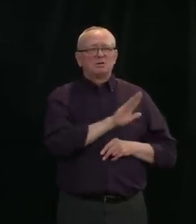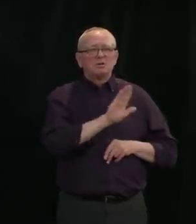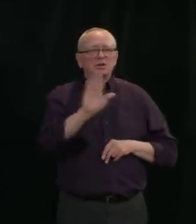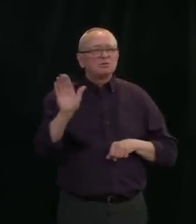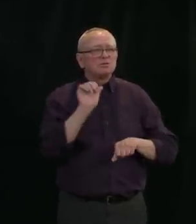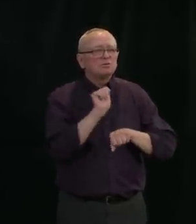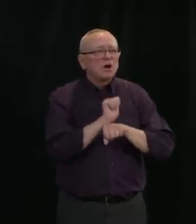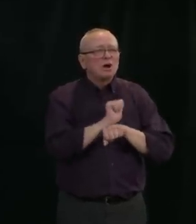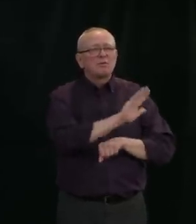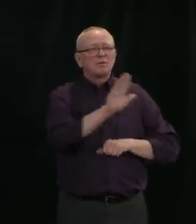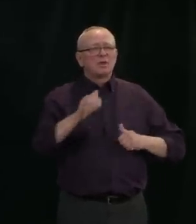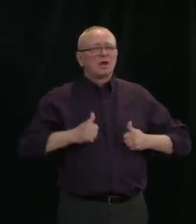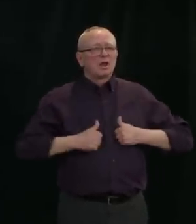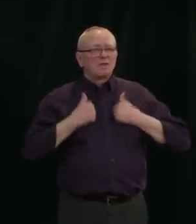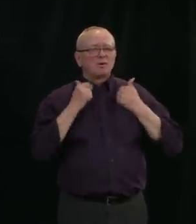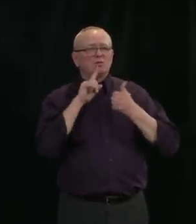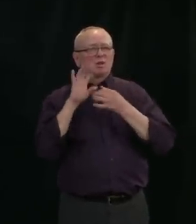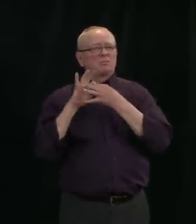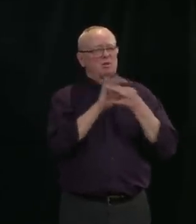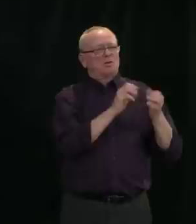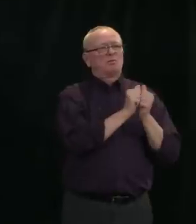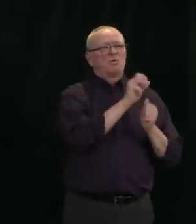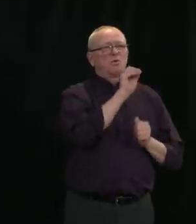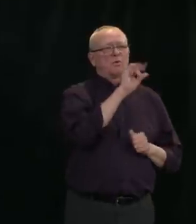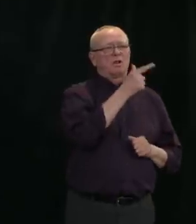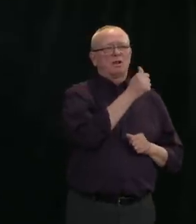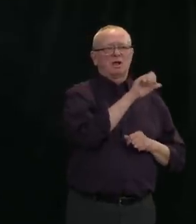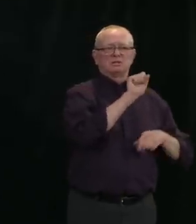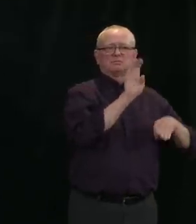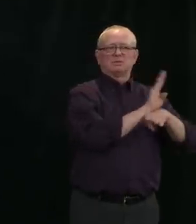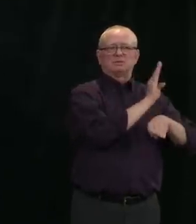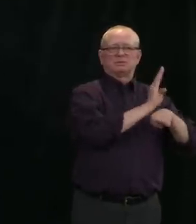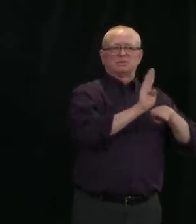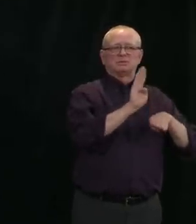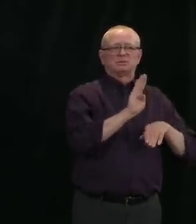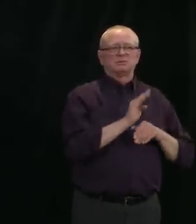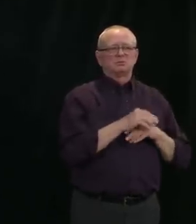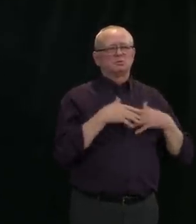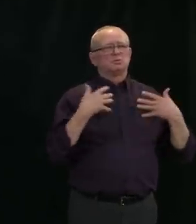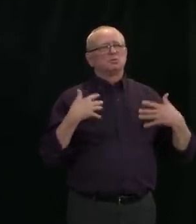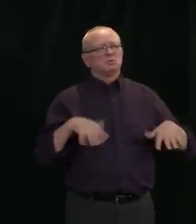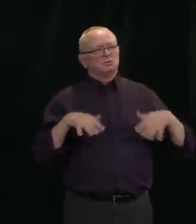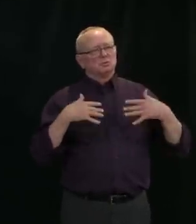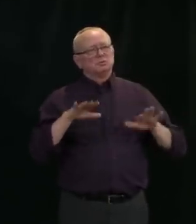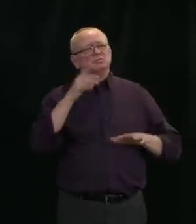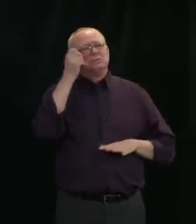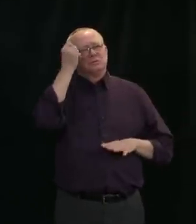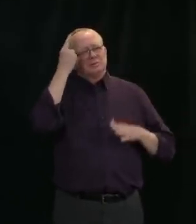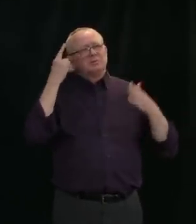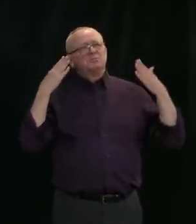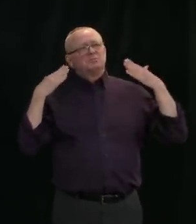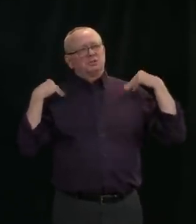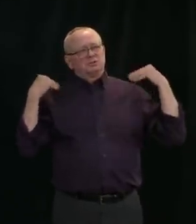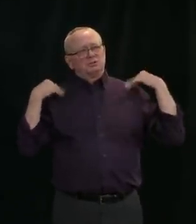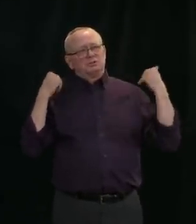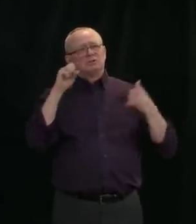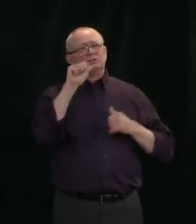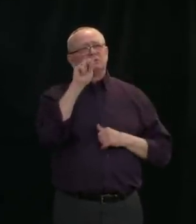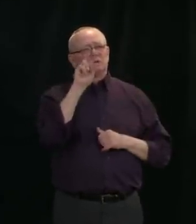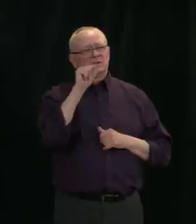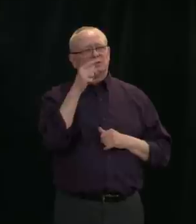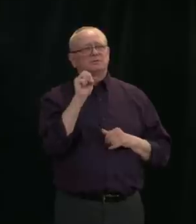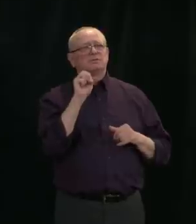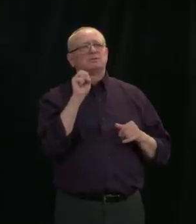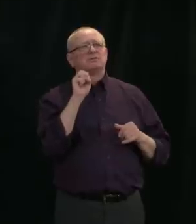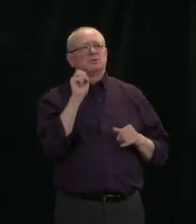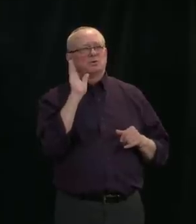So Minister Savage will be participating in the OPEC Plus conference call. And over the course of this